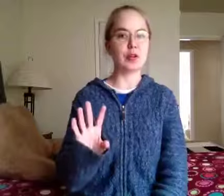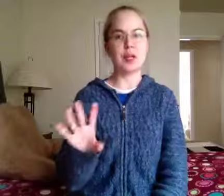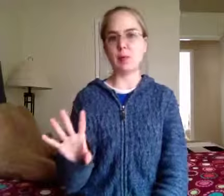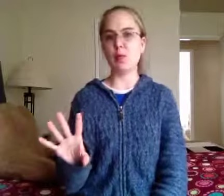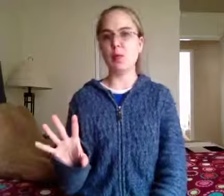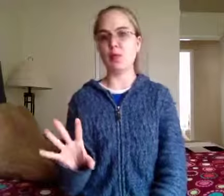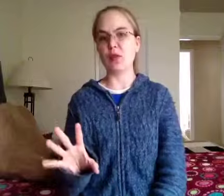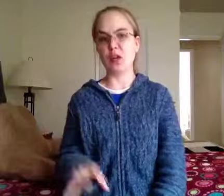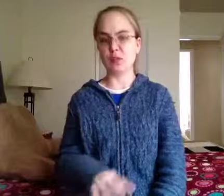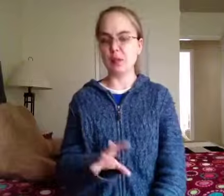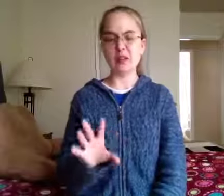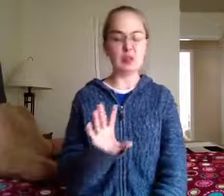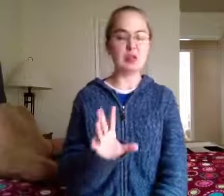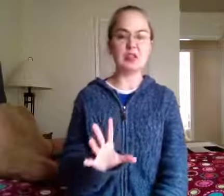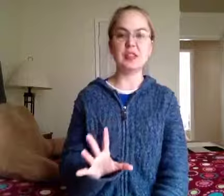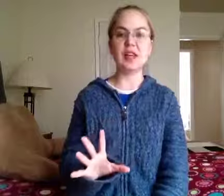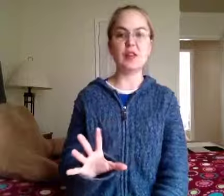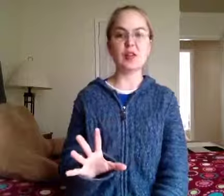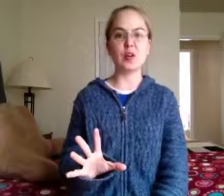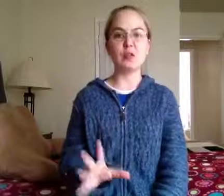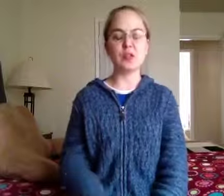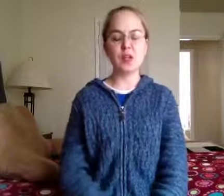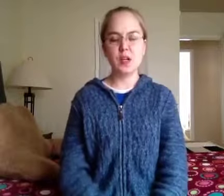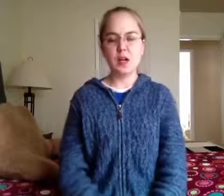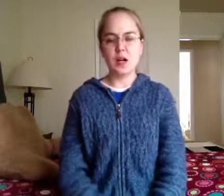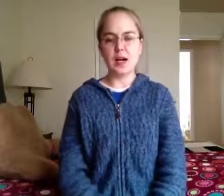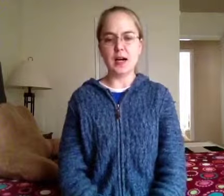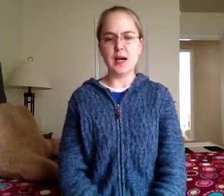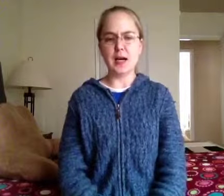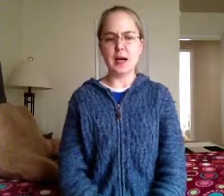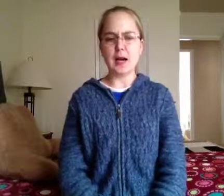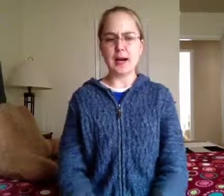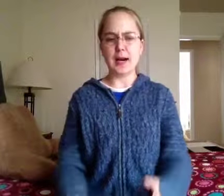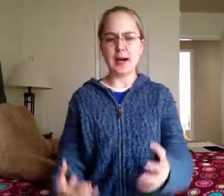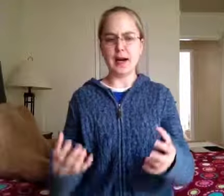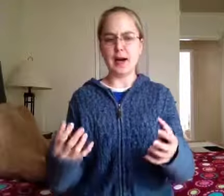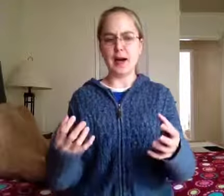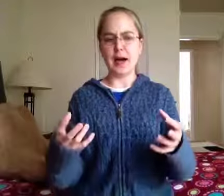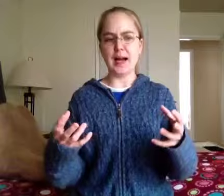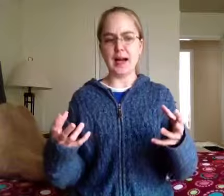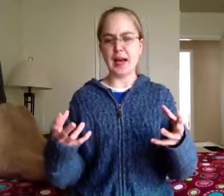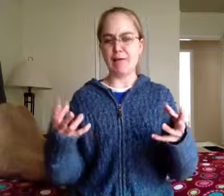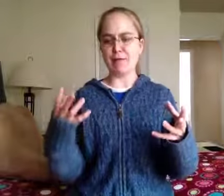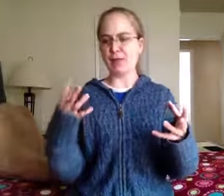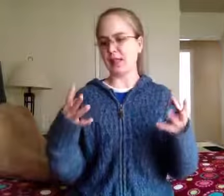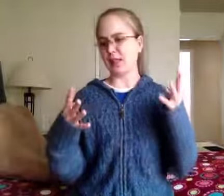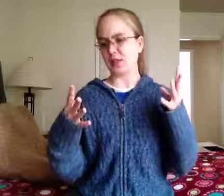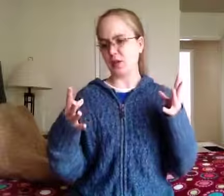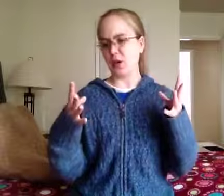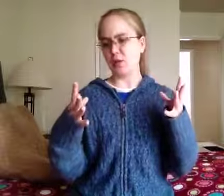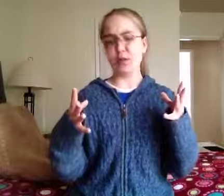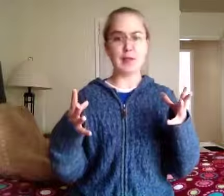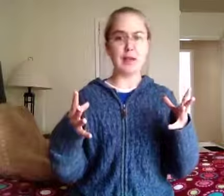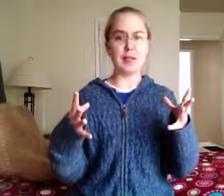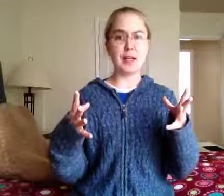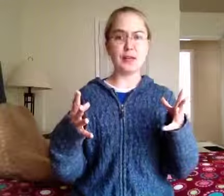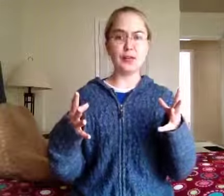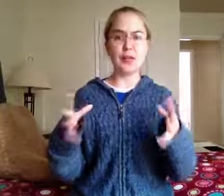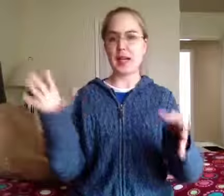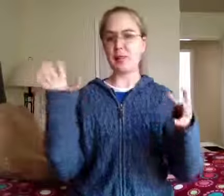NABLOPOMO falls, but we'll see how it goes. Uh, I have, let's see, it's almost five in the afternoon, I have